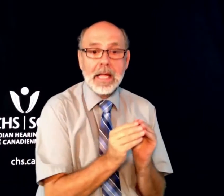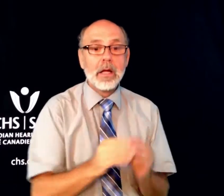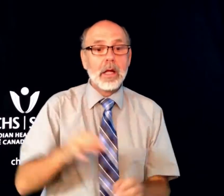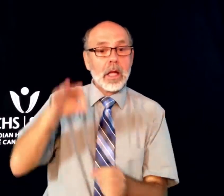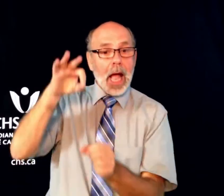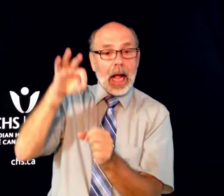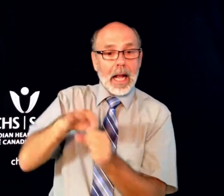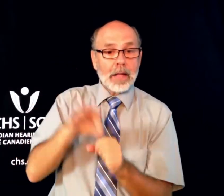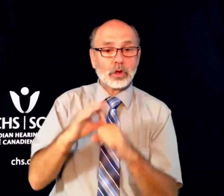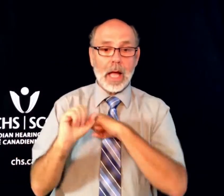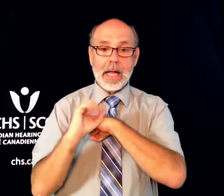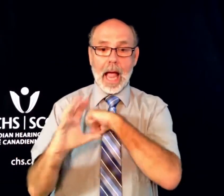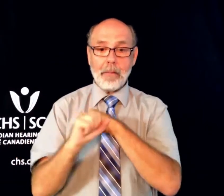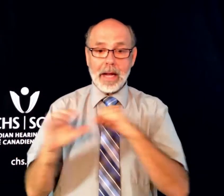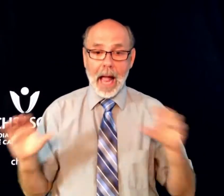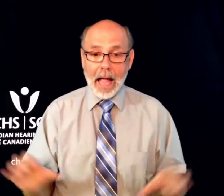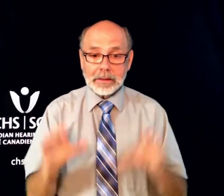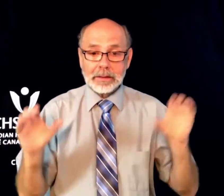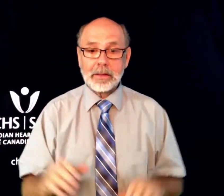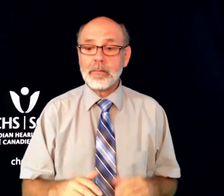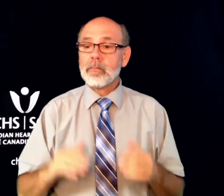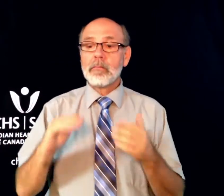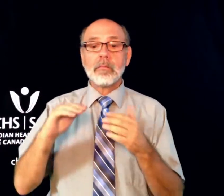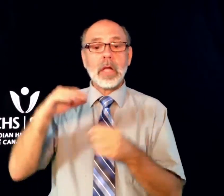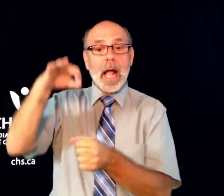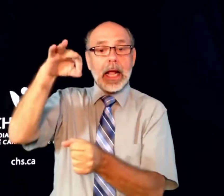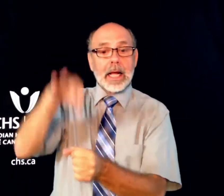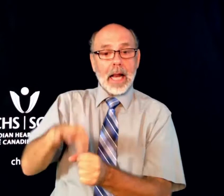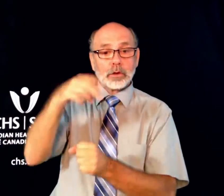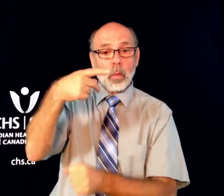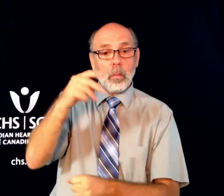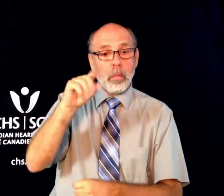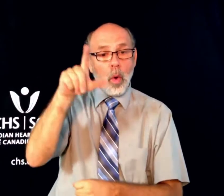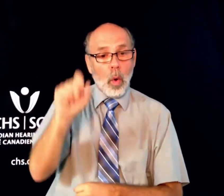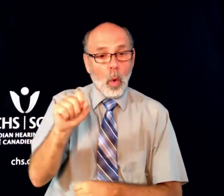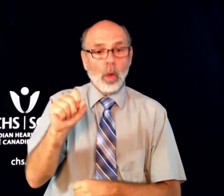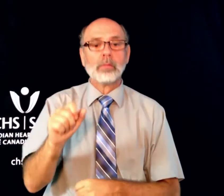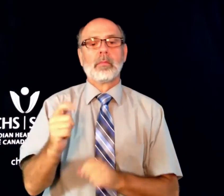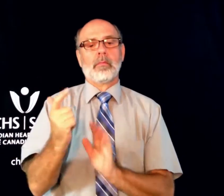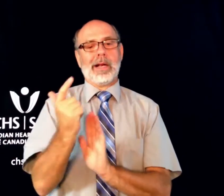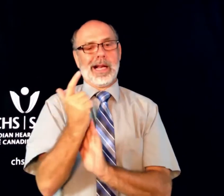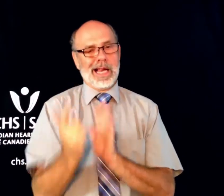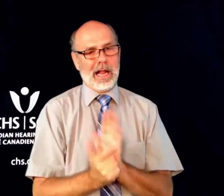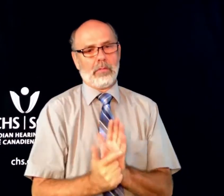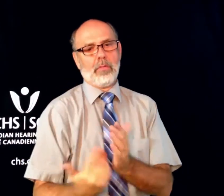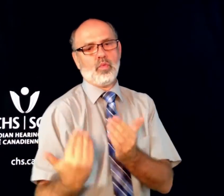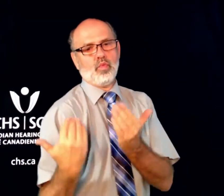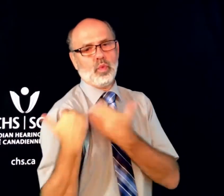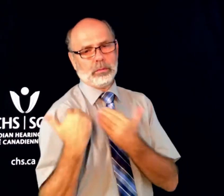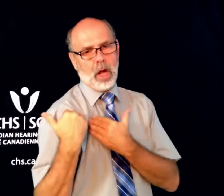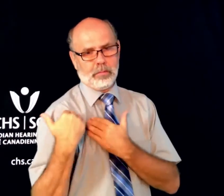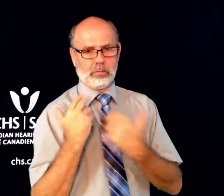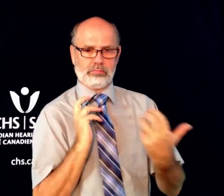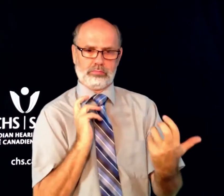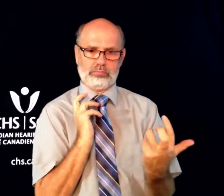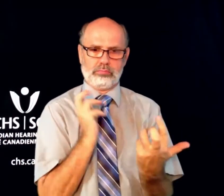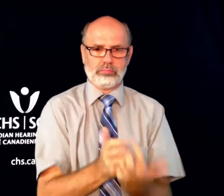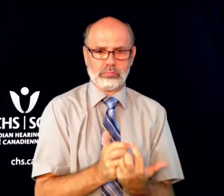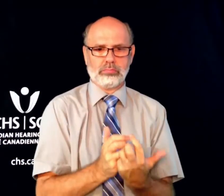Organizers of all candidates' meetings, election campaign campaigns, and election polls, are